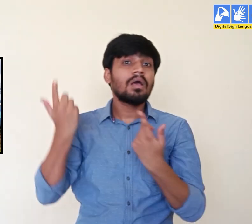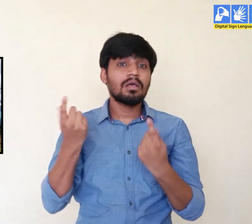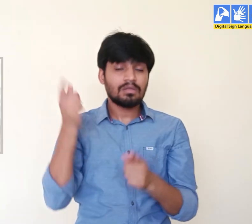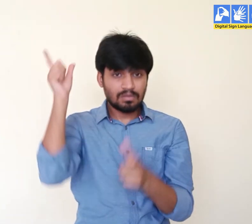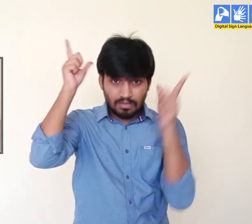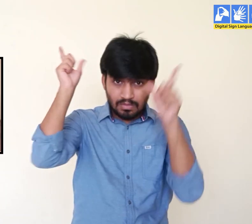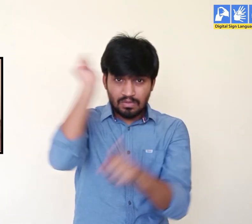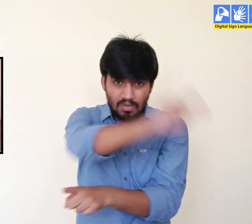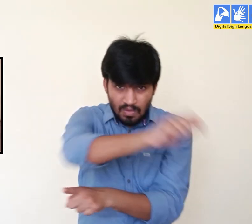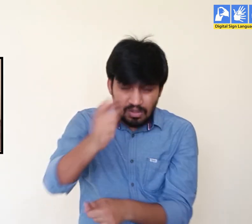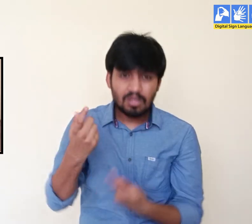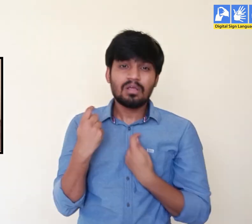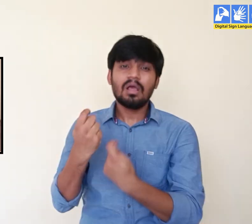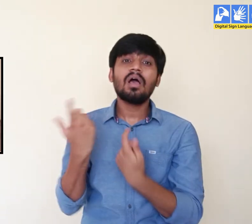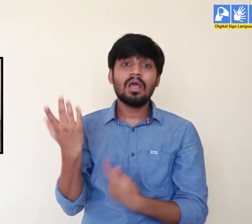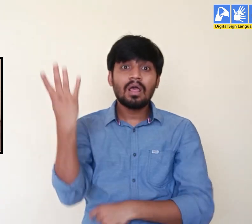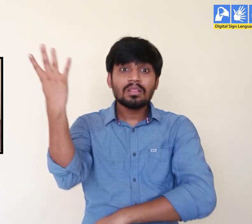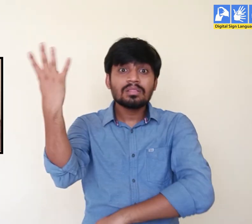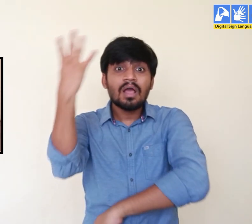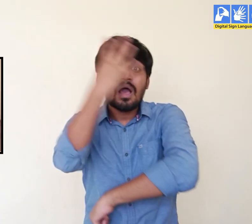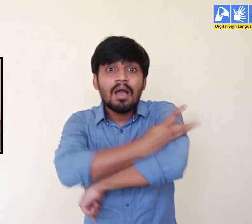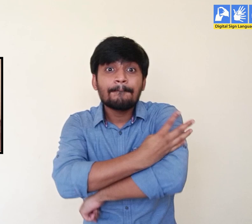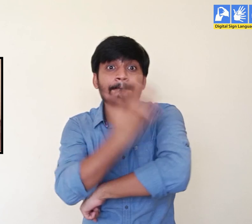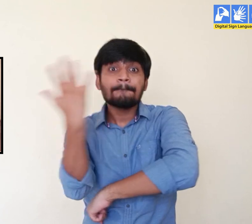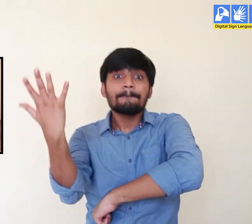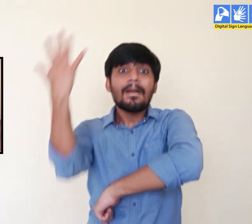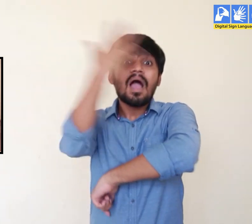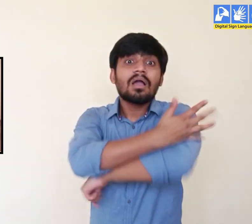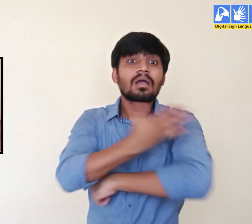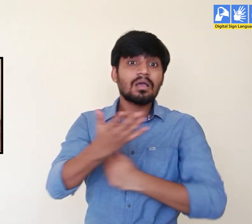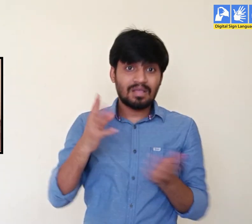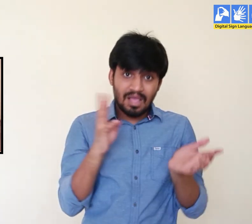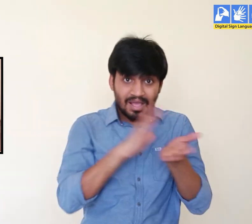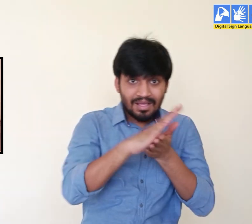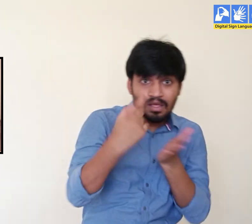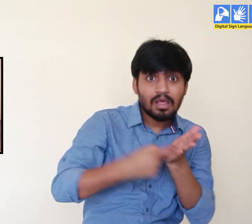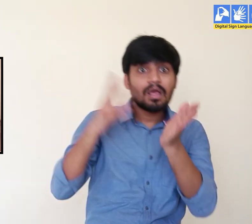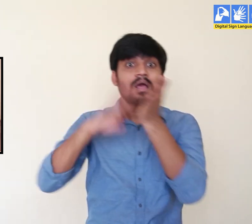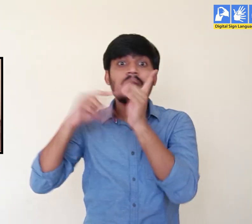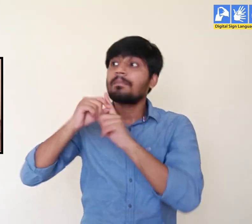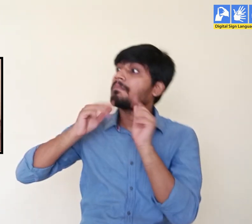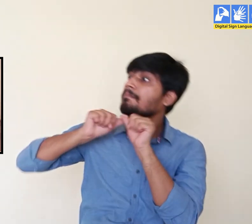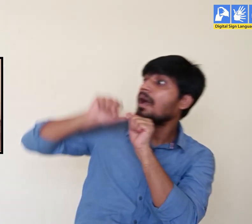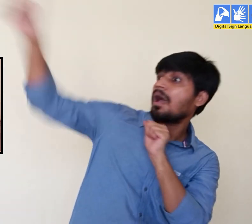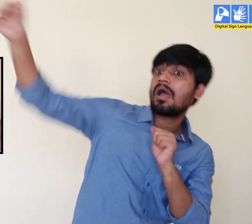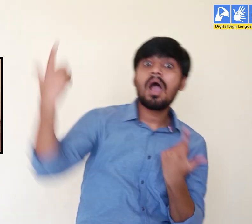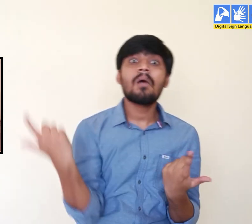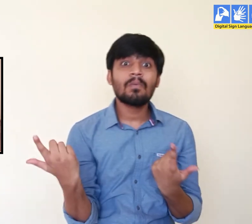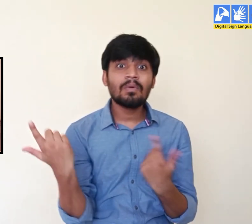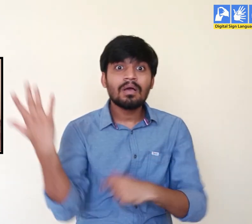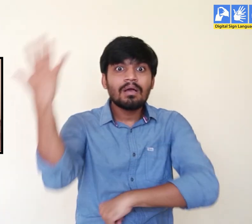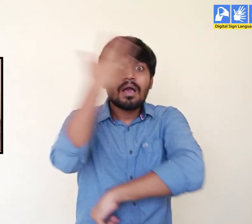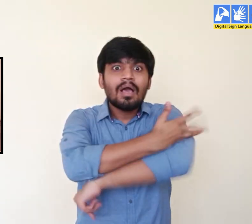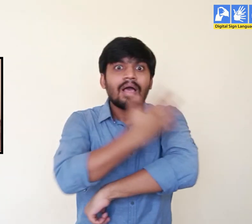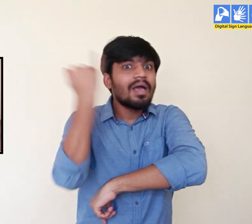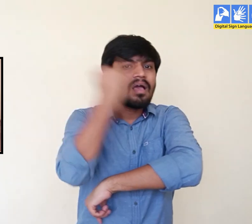earlier by carts it would take up to 4-5 days. Going from Haryana to Madhya Pradesh could take even 6 days.